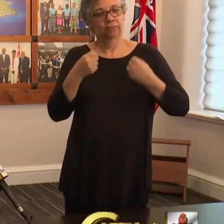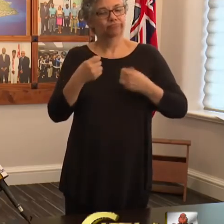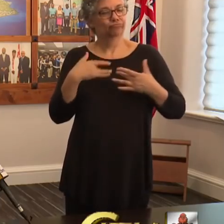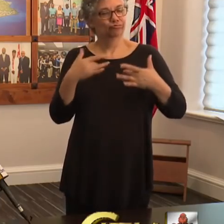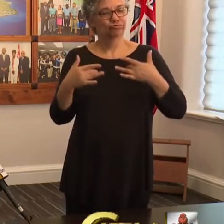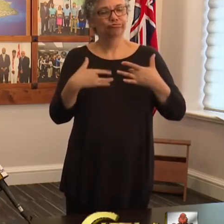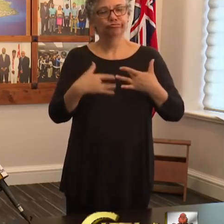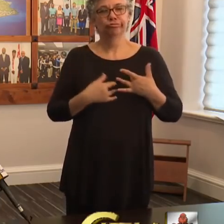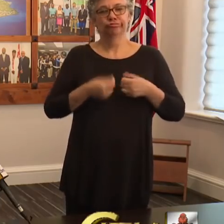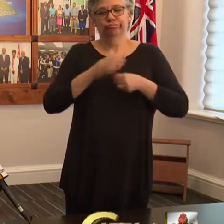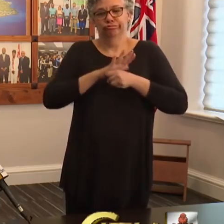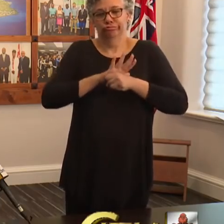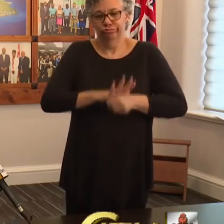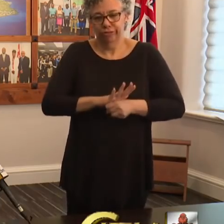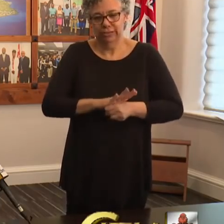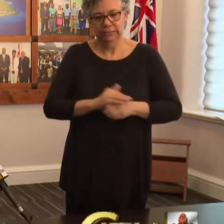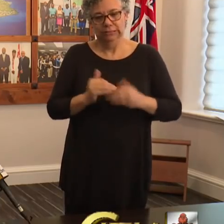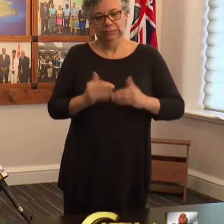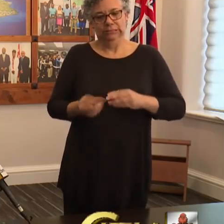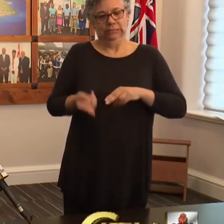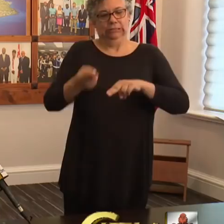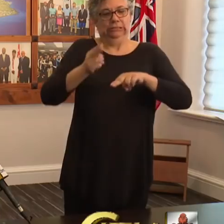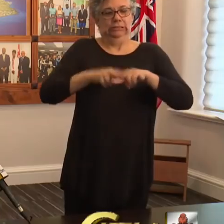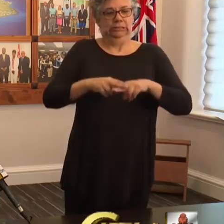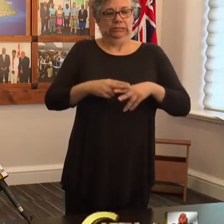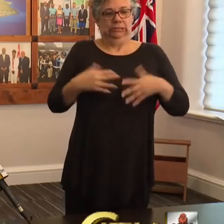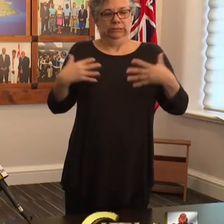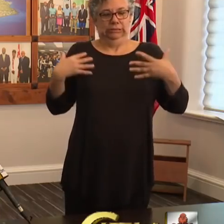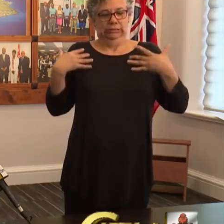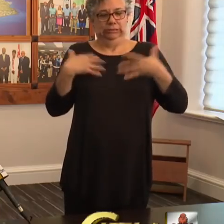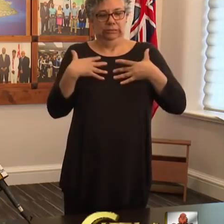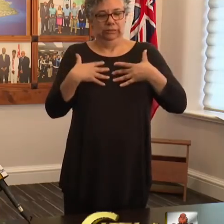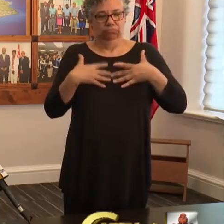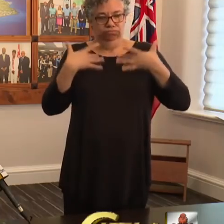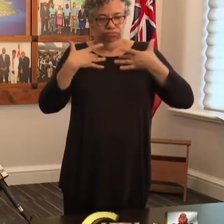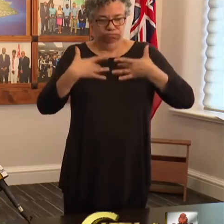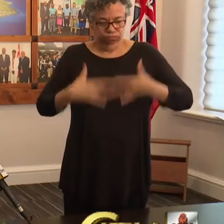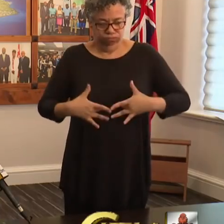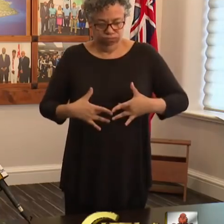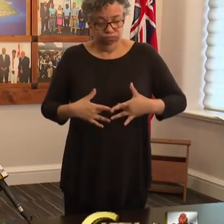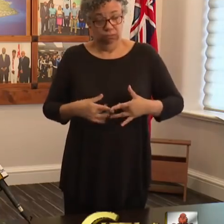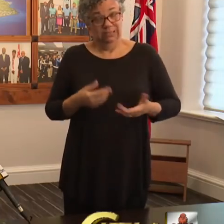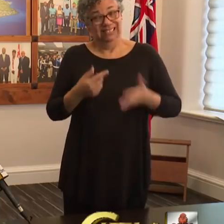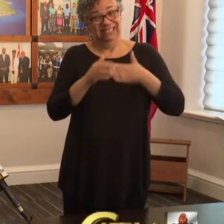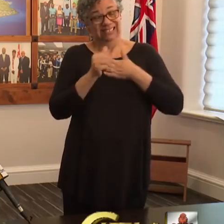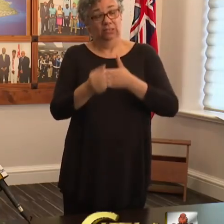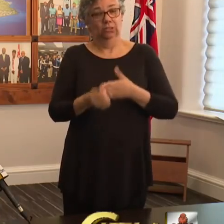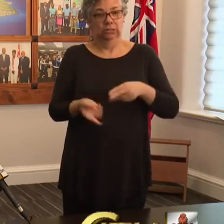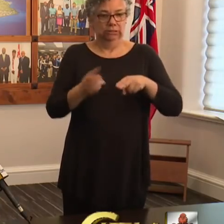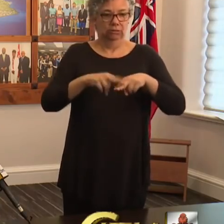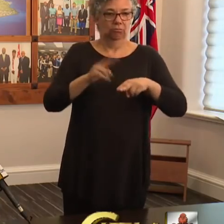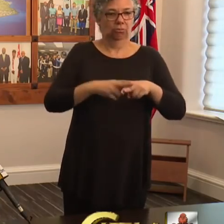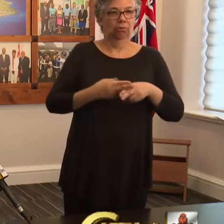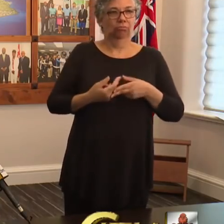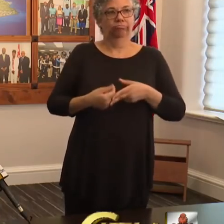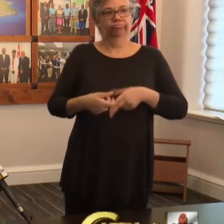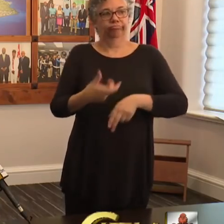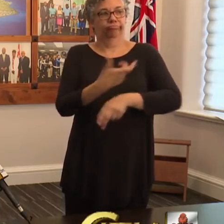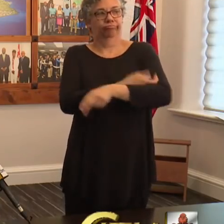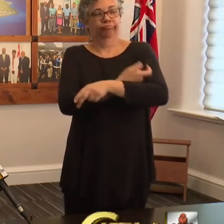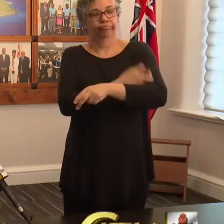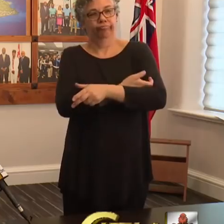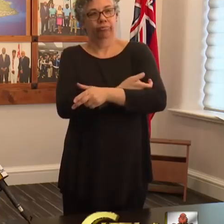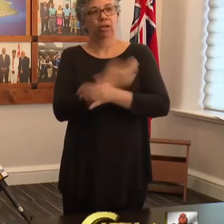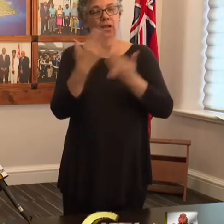increased anxiety, increased depression, which can lead sometimes to increased substance use. As we are now facing the need to